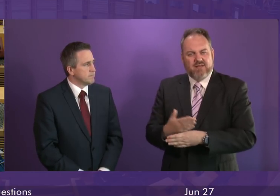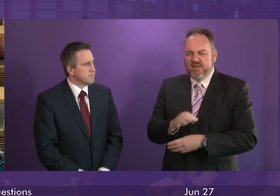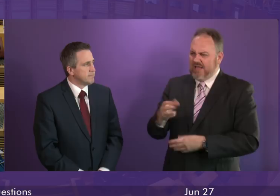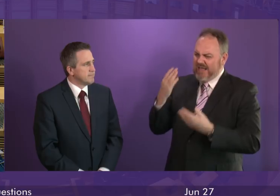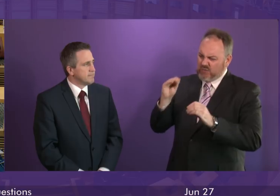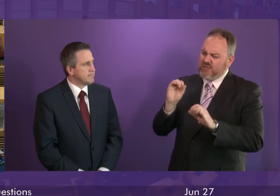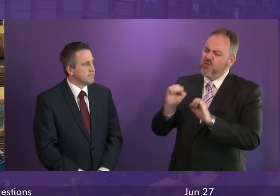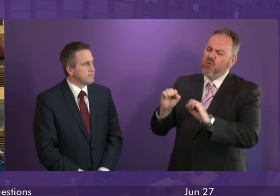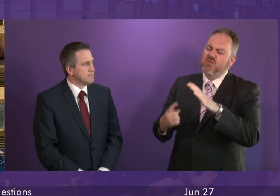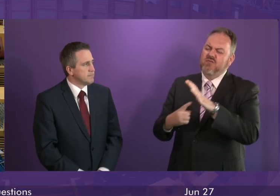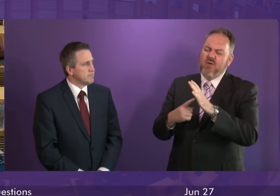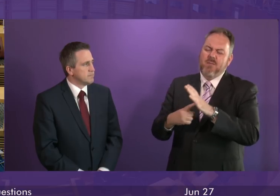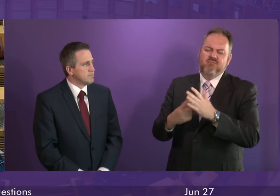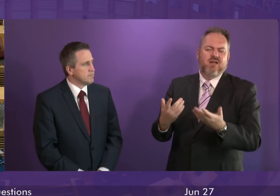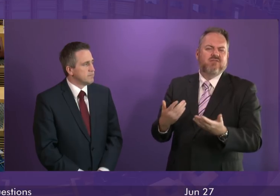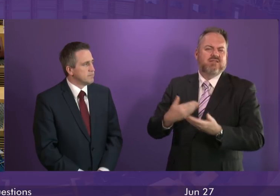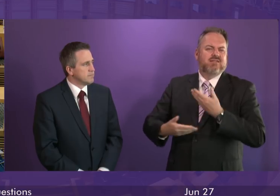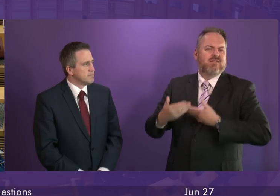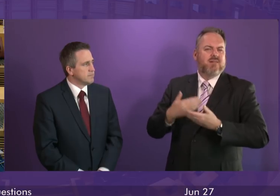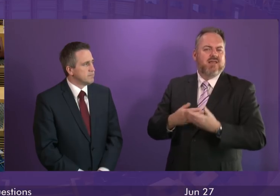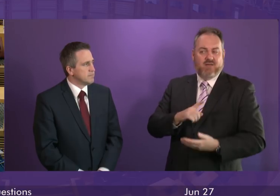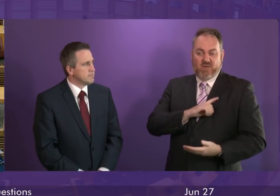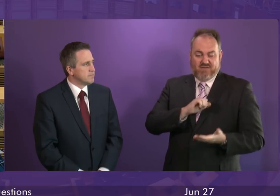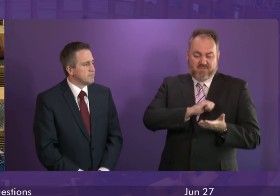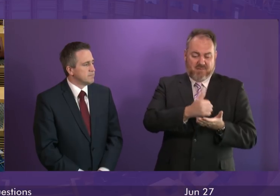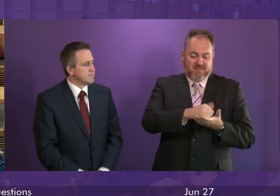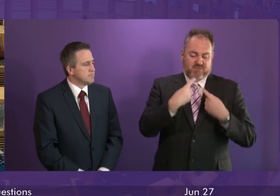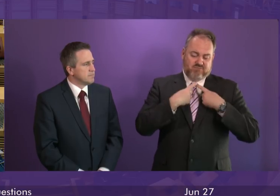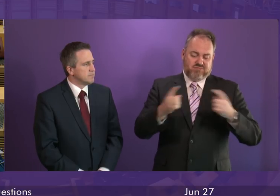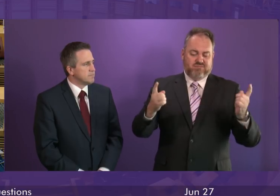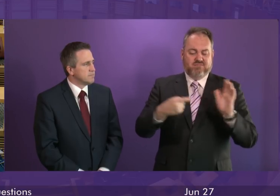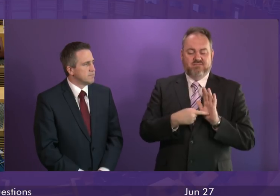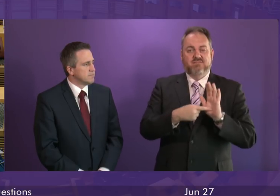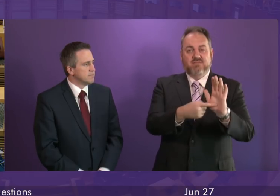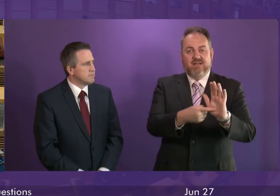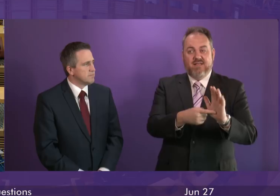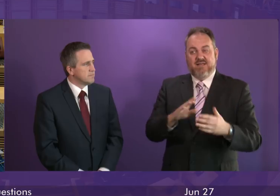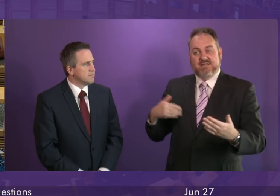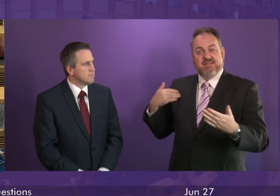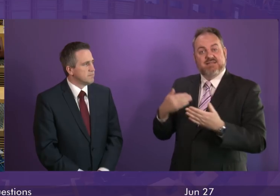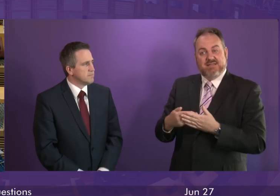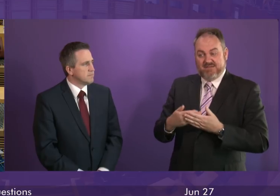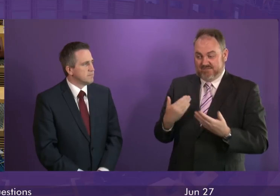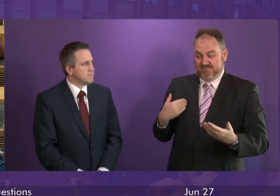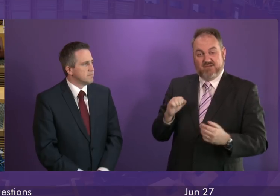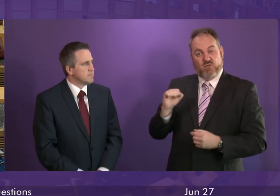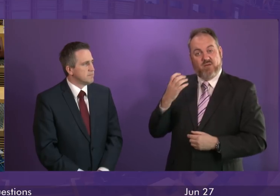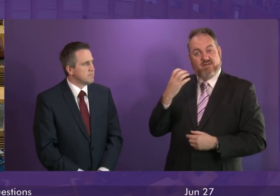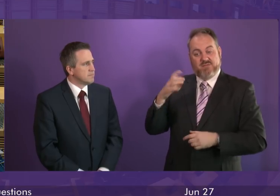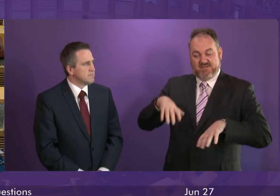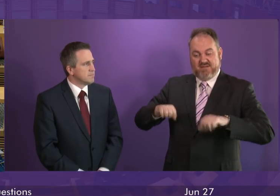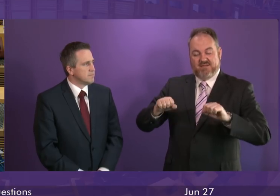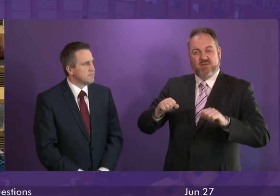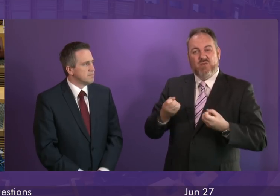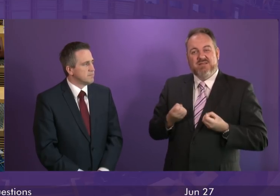priority, then why does research that we are publishing today show that since it came to office, the government is spending over £1